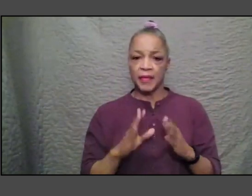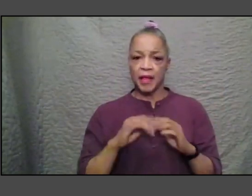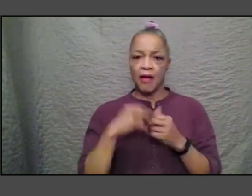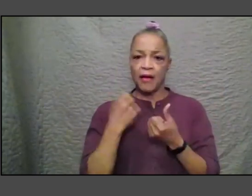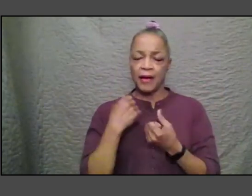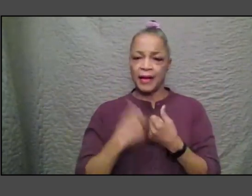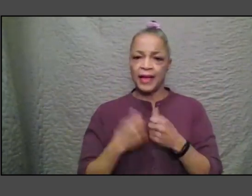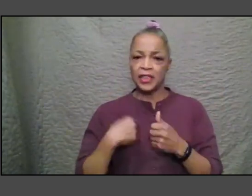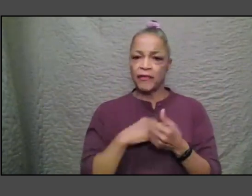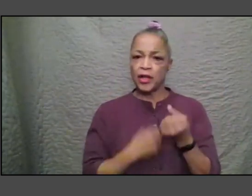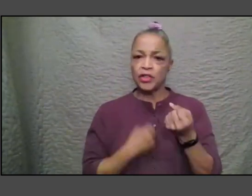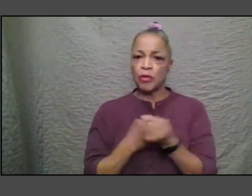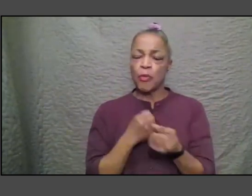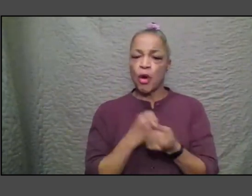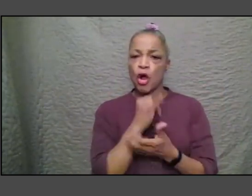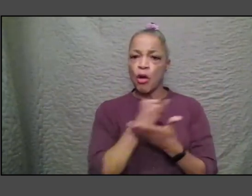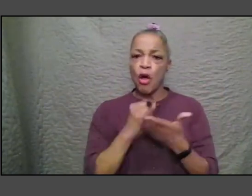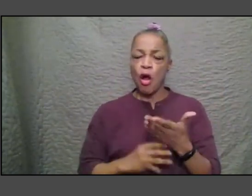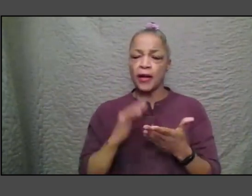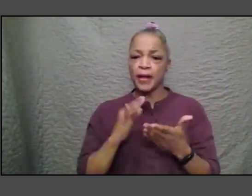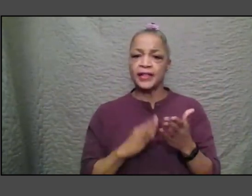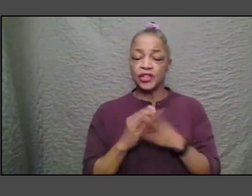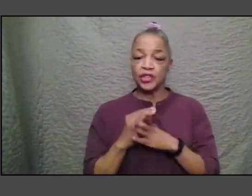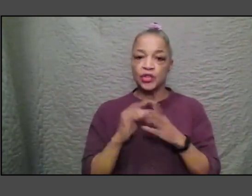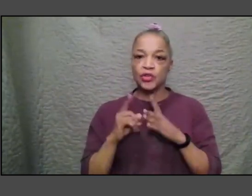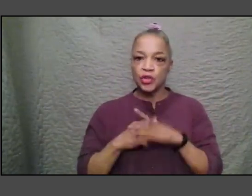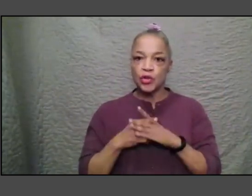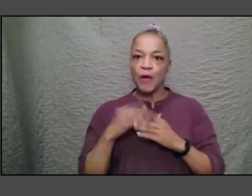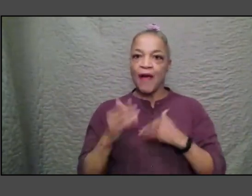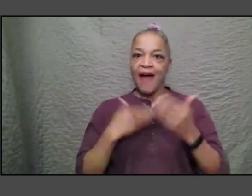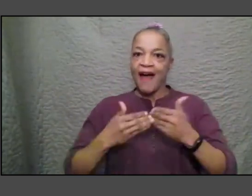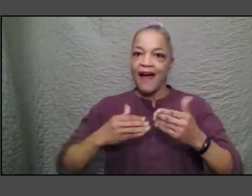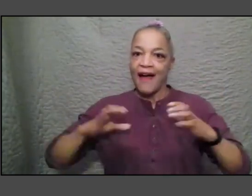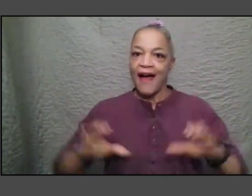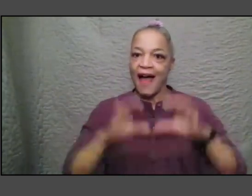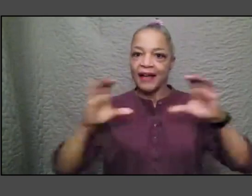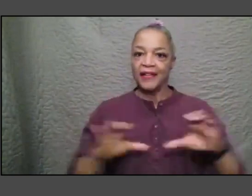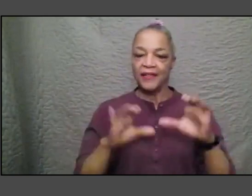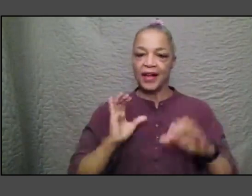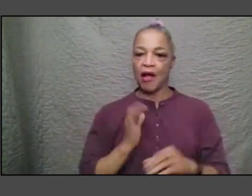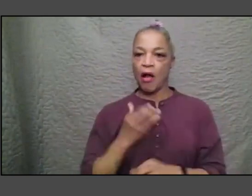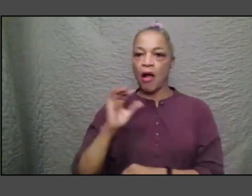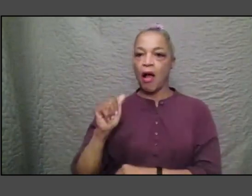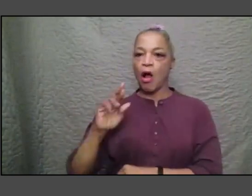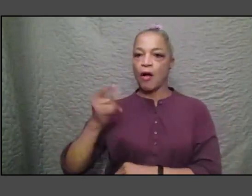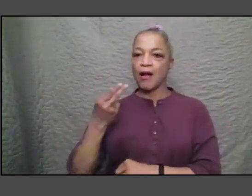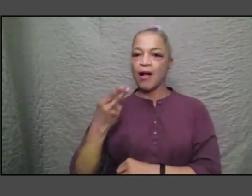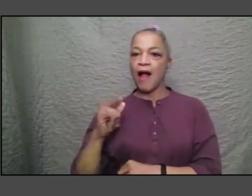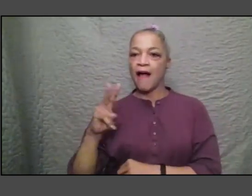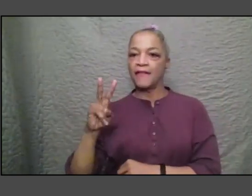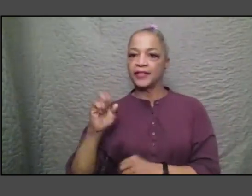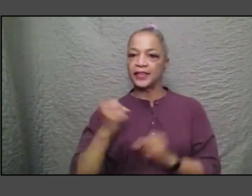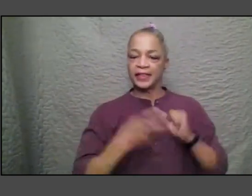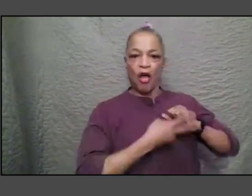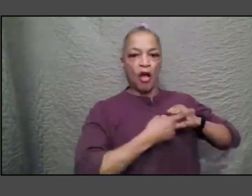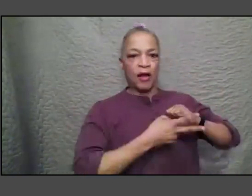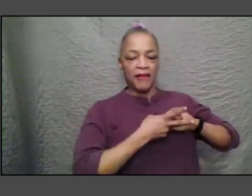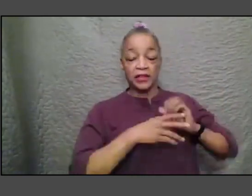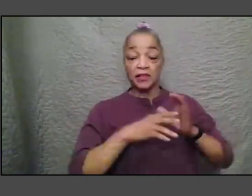to activate our archives yeah i mean i think that there are really a couple issues here one